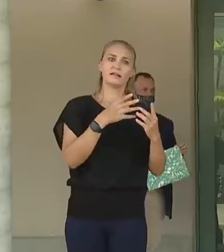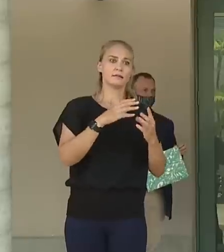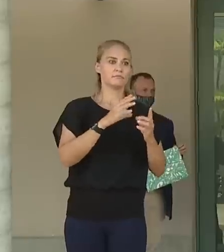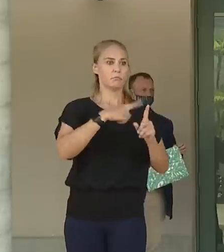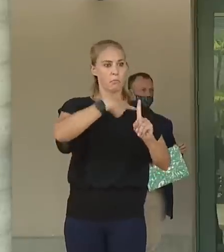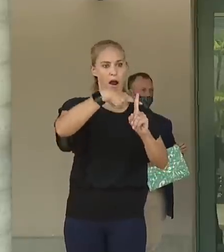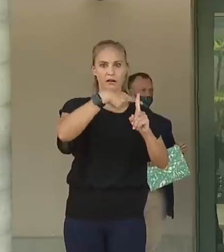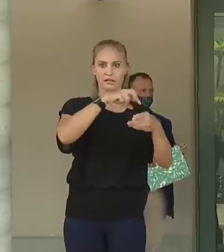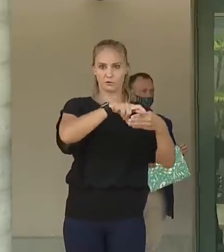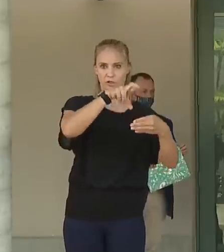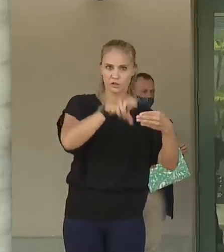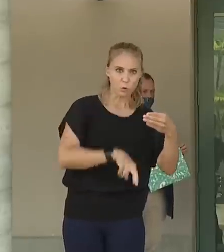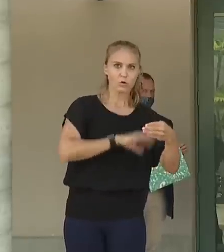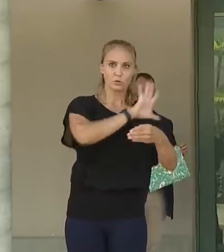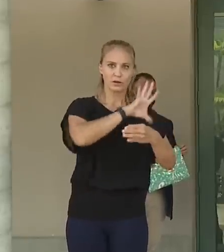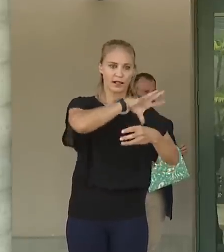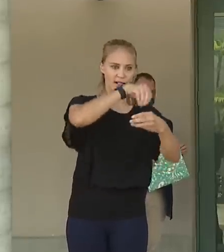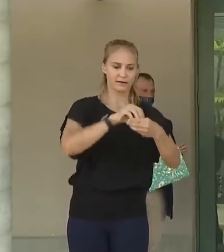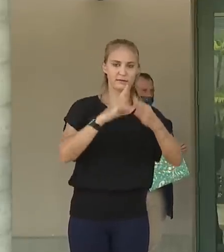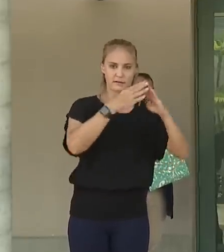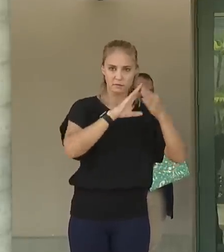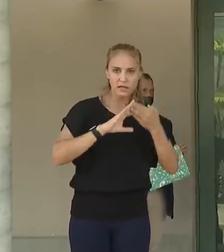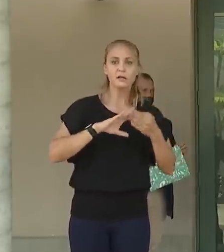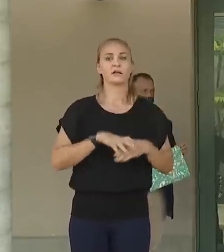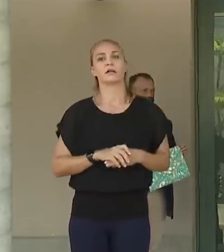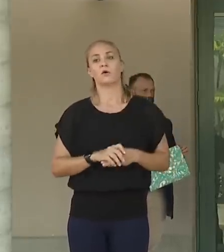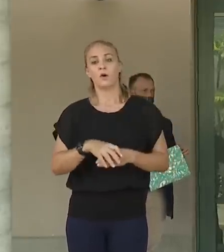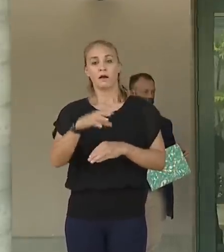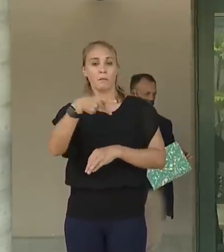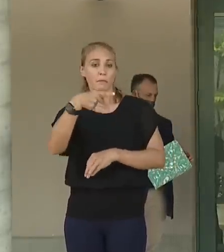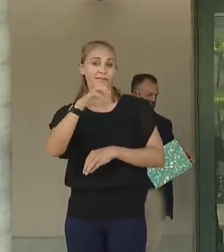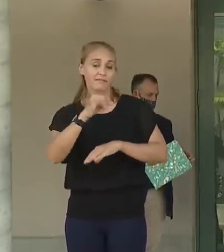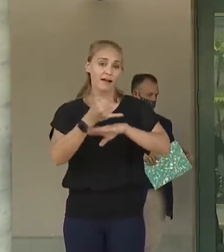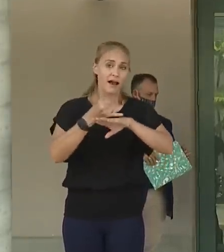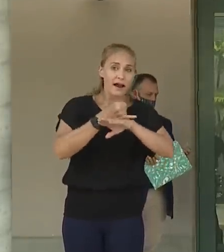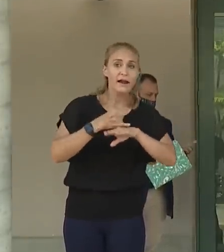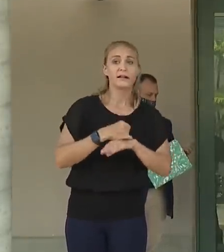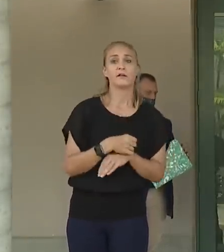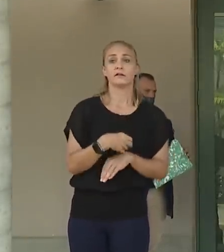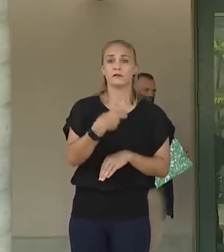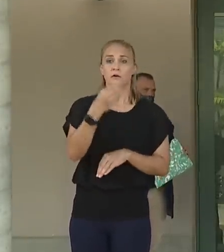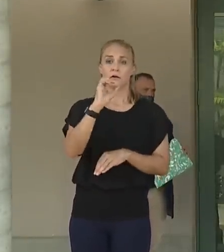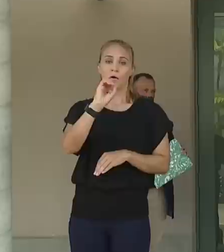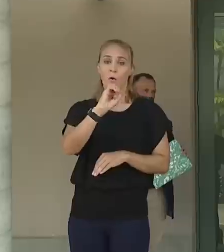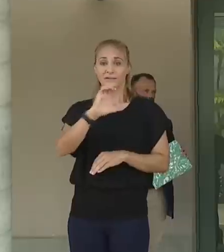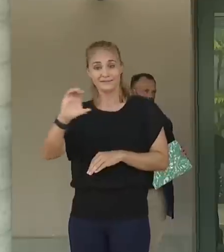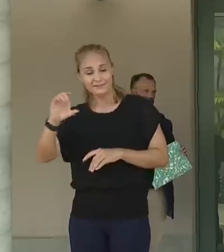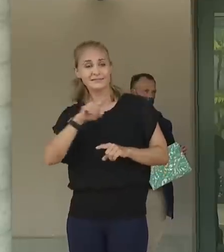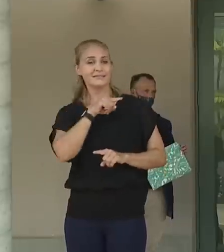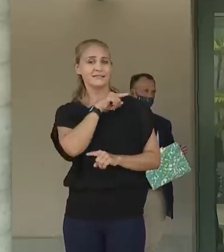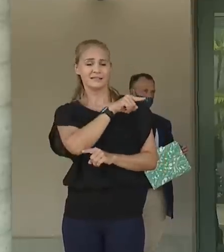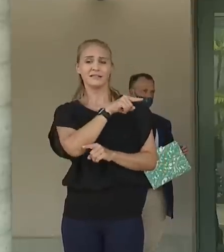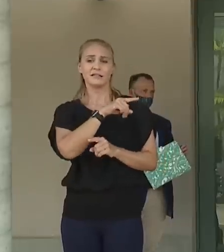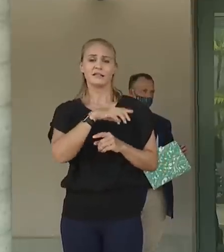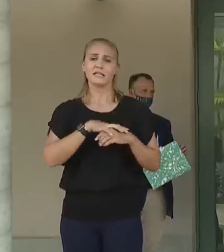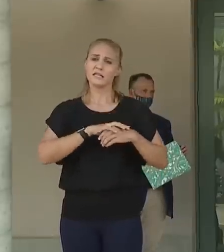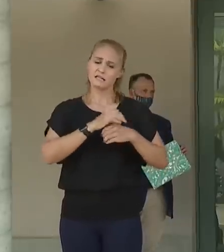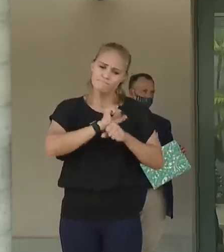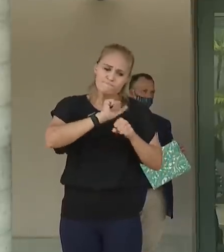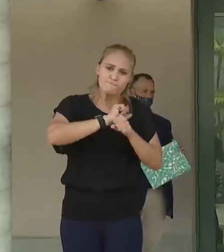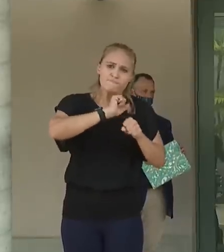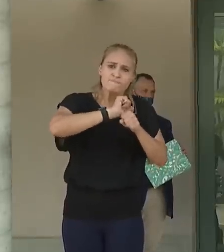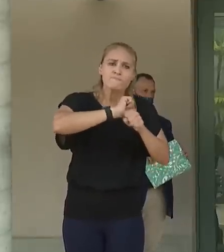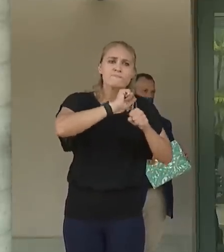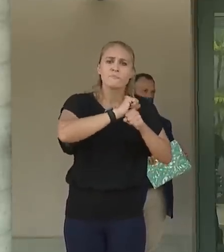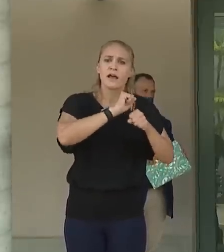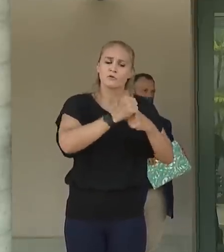district, whether it be Pacific Island community, Filipino Americans, OCCC, and yet he stayed the course and fought hard for